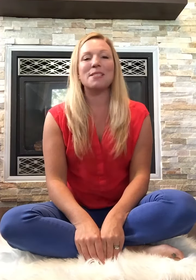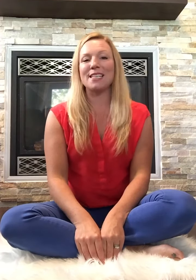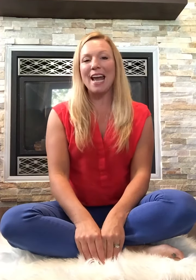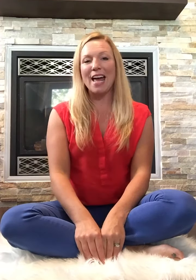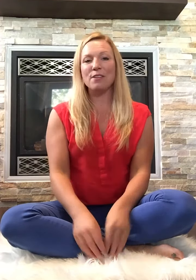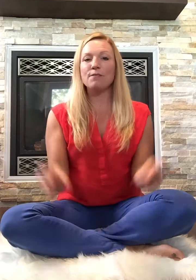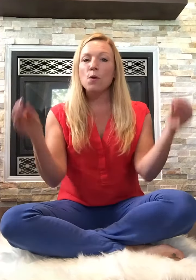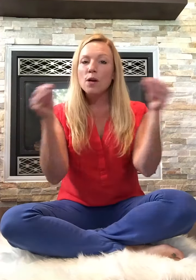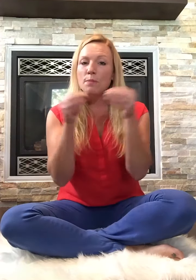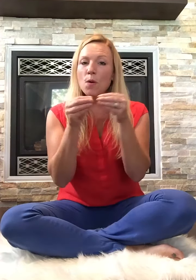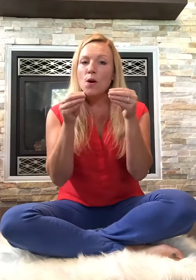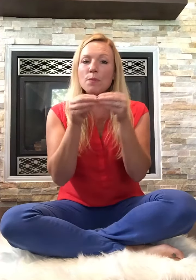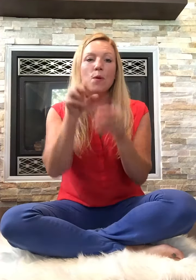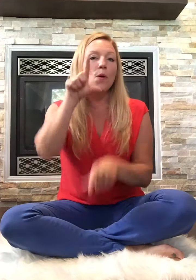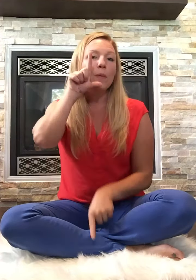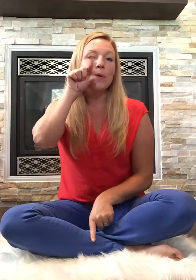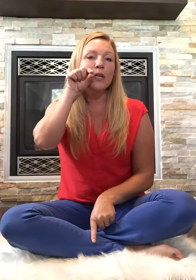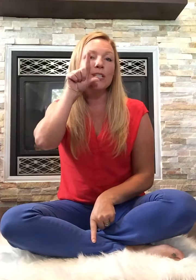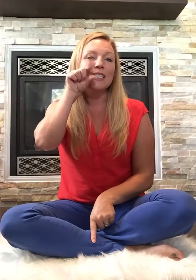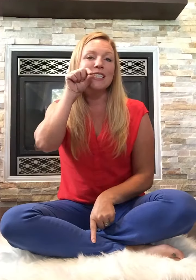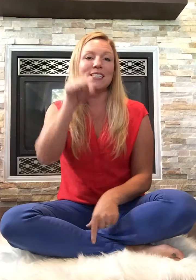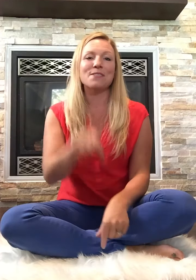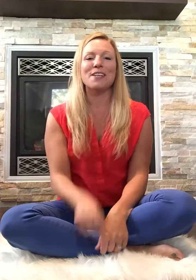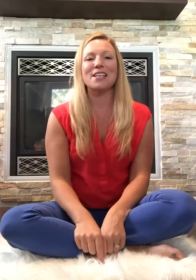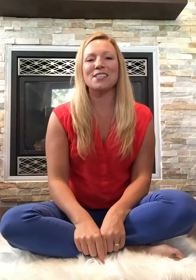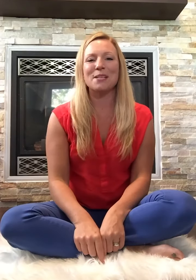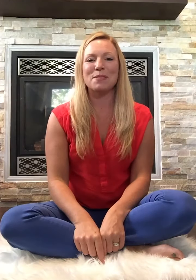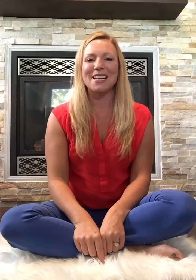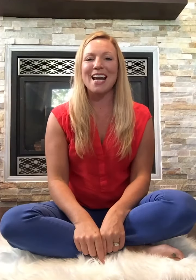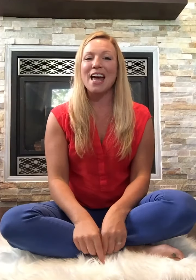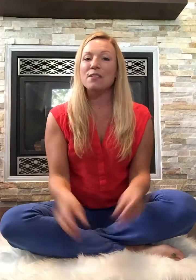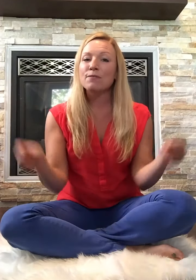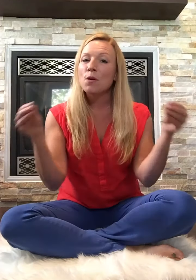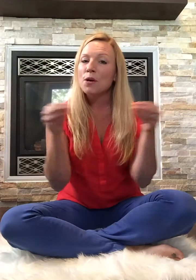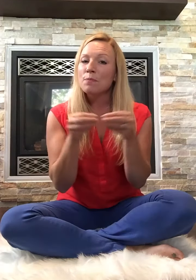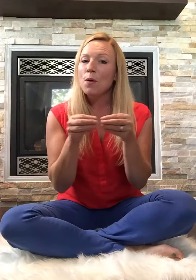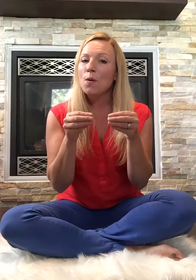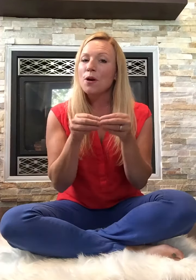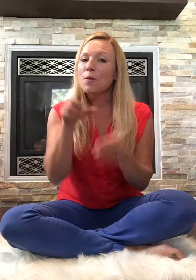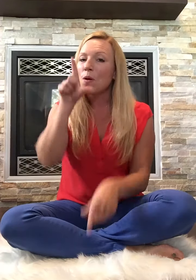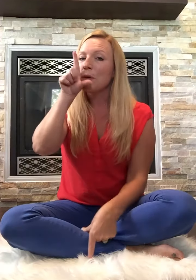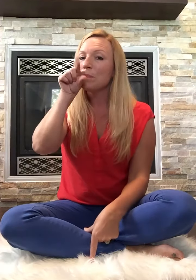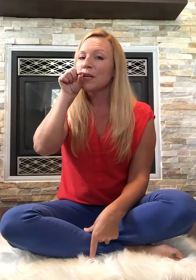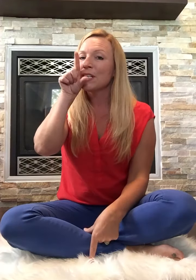together for more, more birds. Your fingertips together for more, more birds.